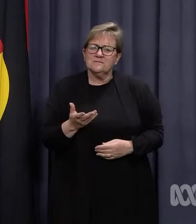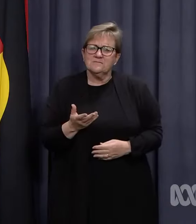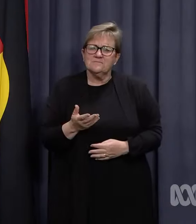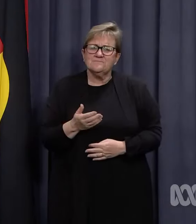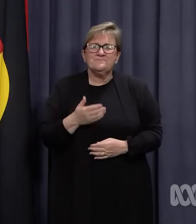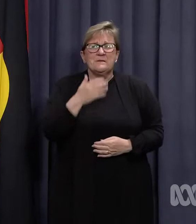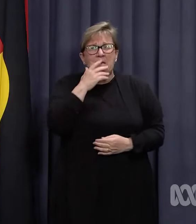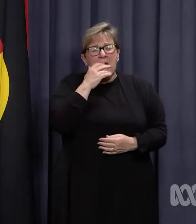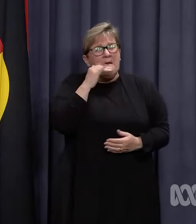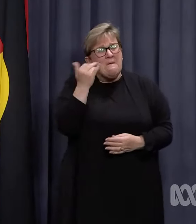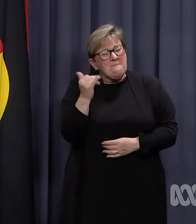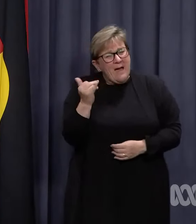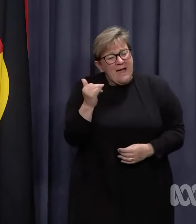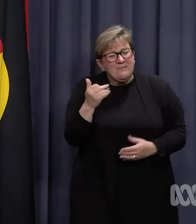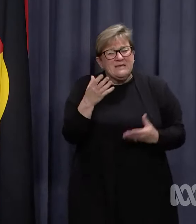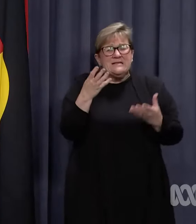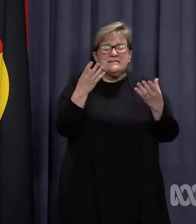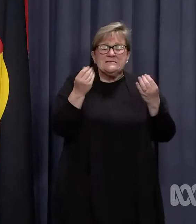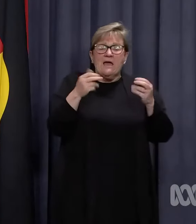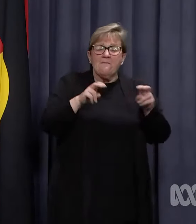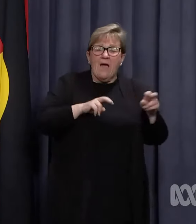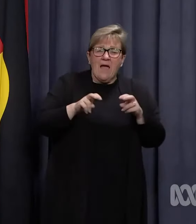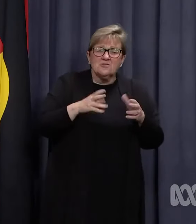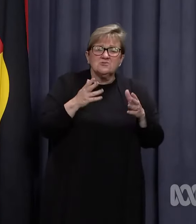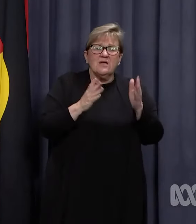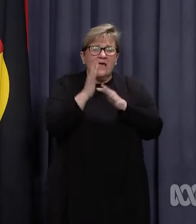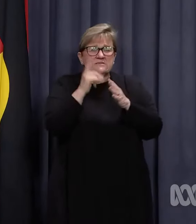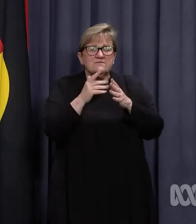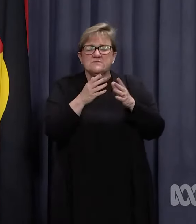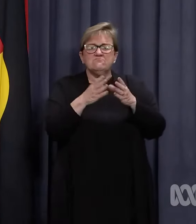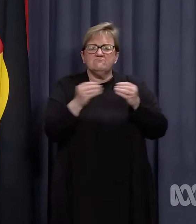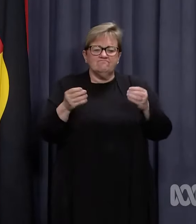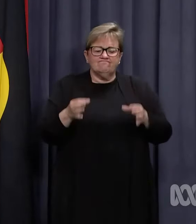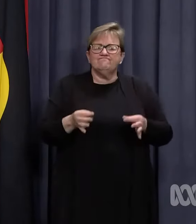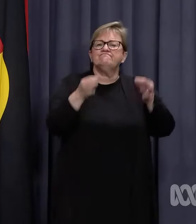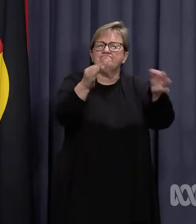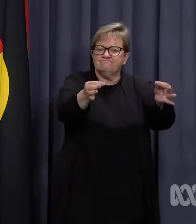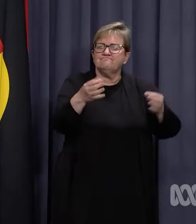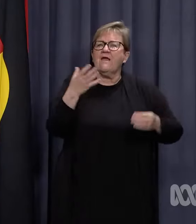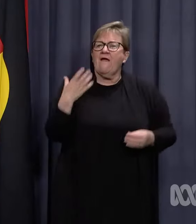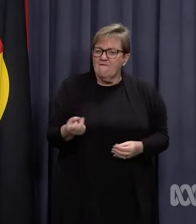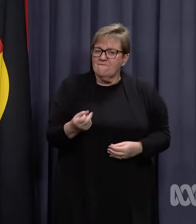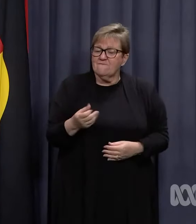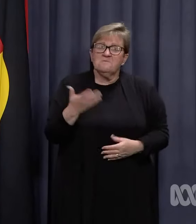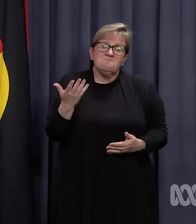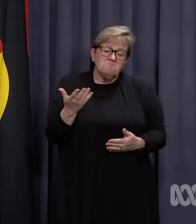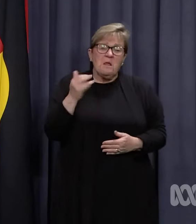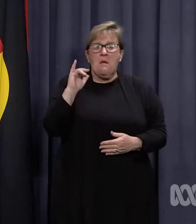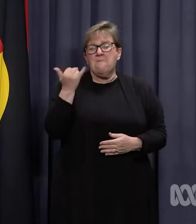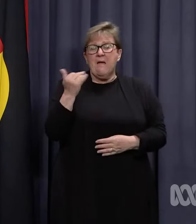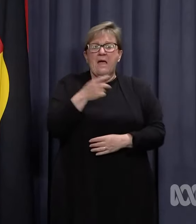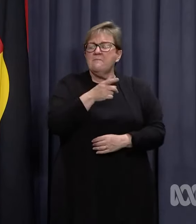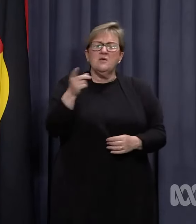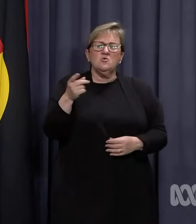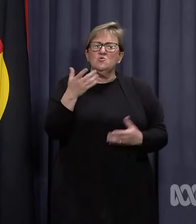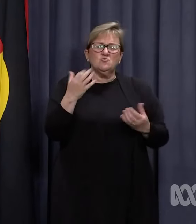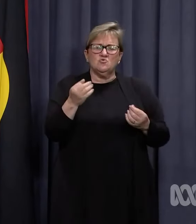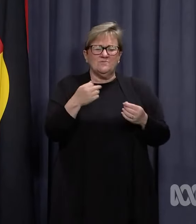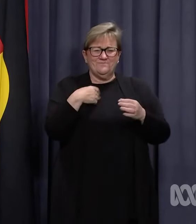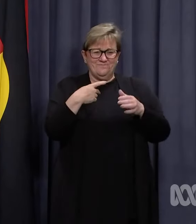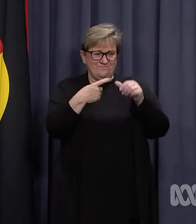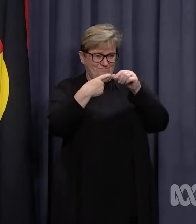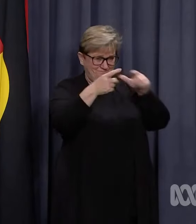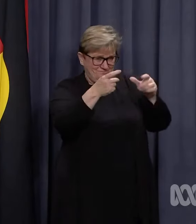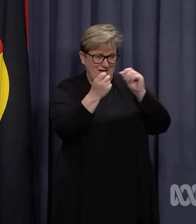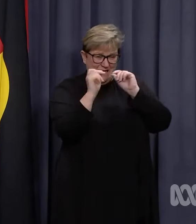It might mean that some activities or events are postponed. It might mean you don't get a timely response